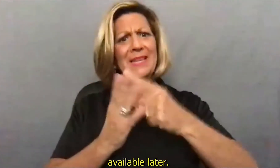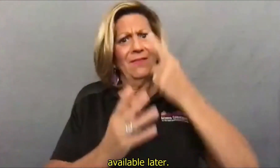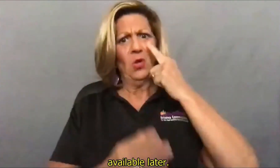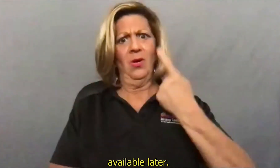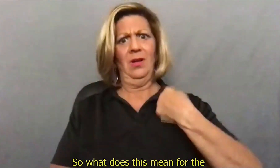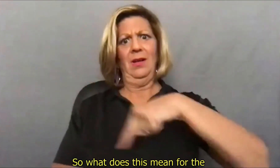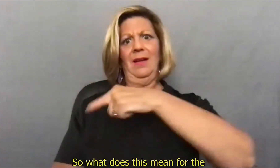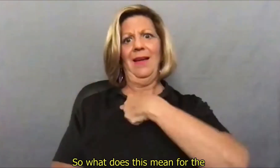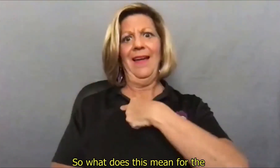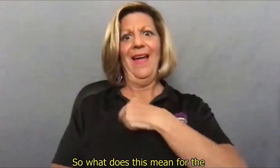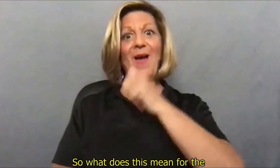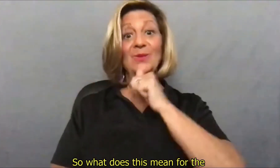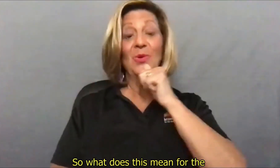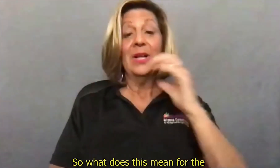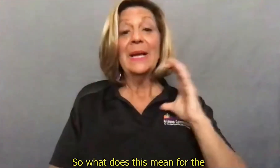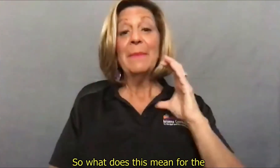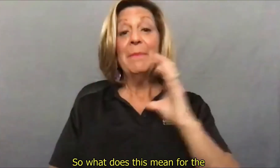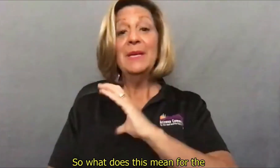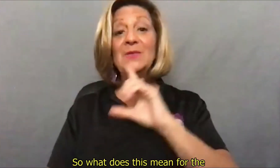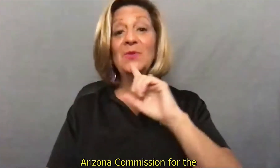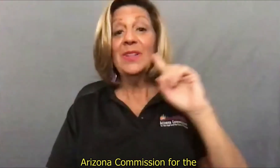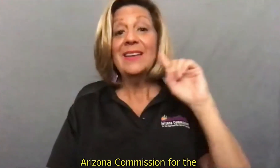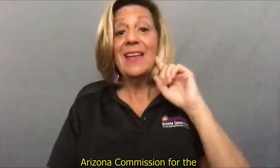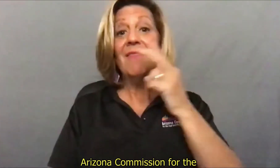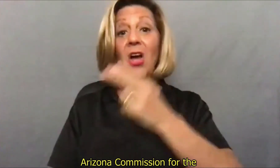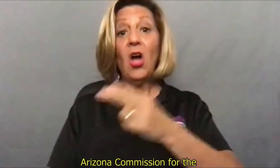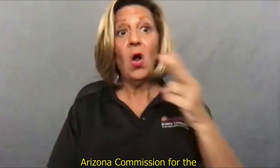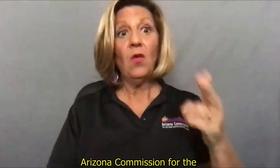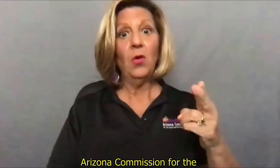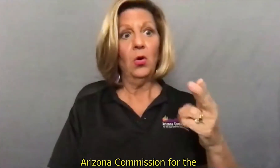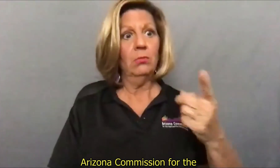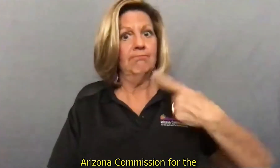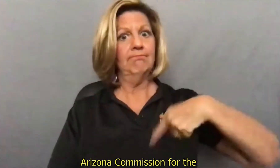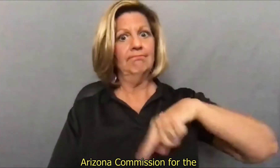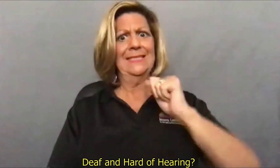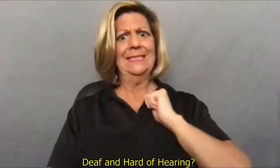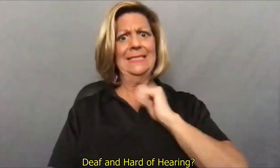So, what does this mean for the Arizona Commission for the Deaf and Hard of Hearing?